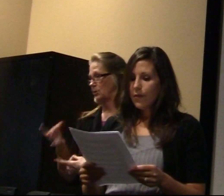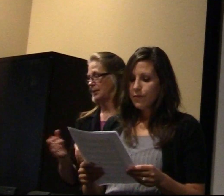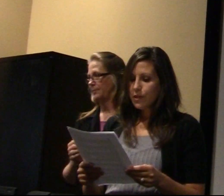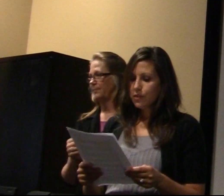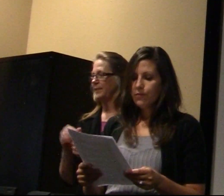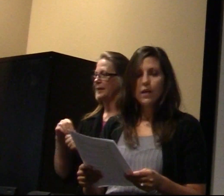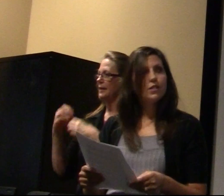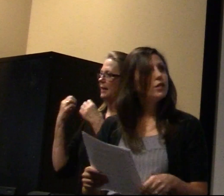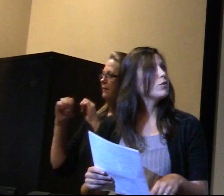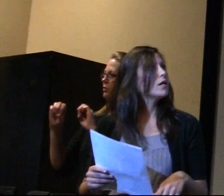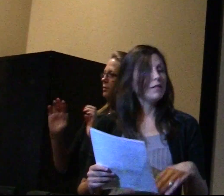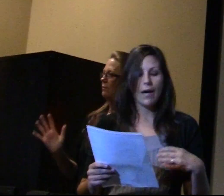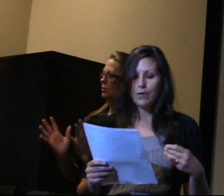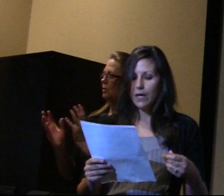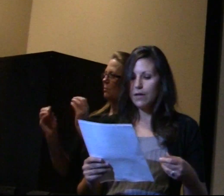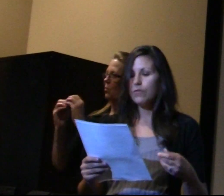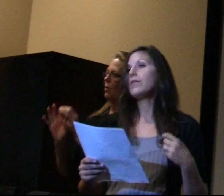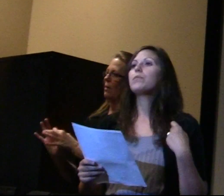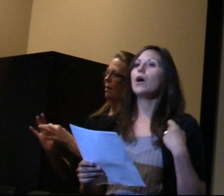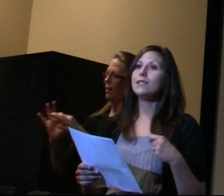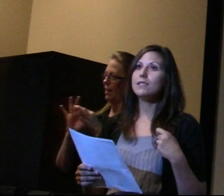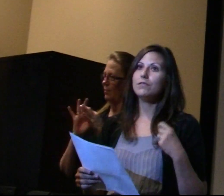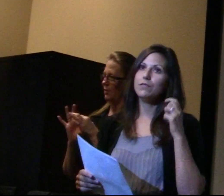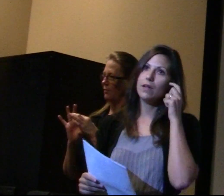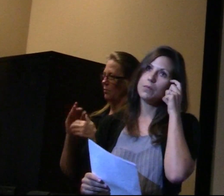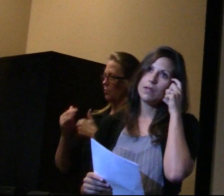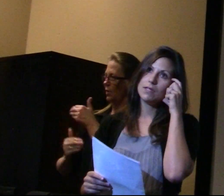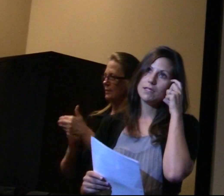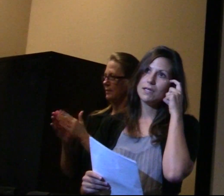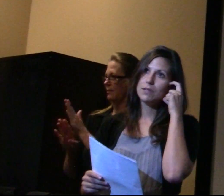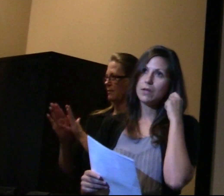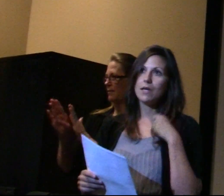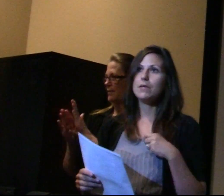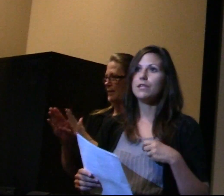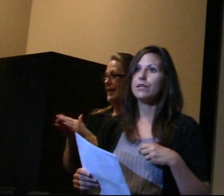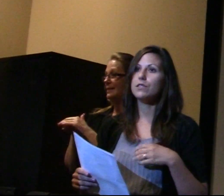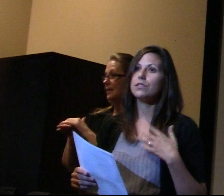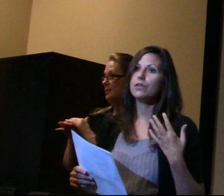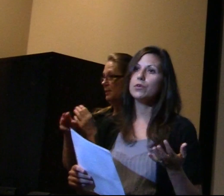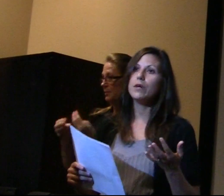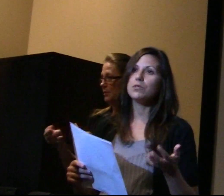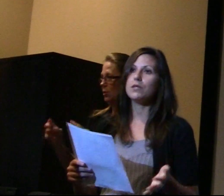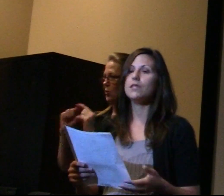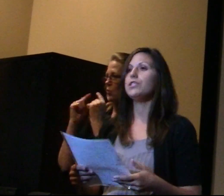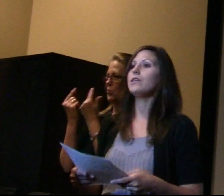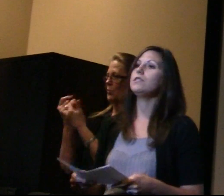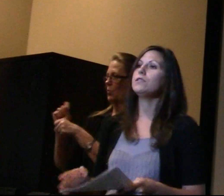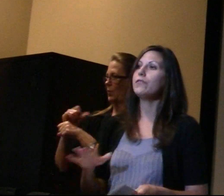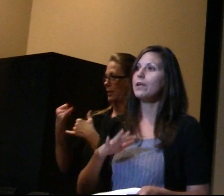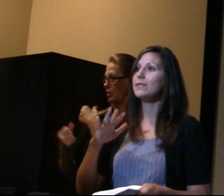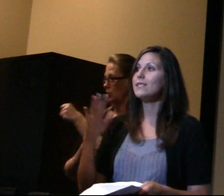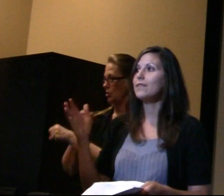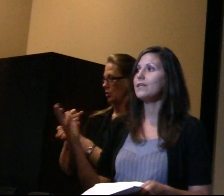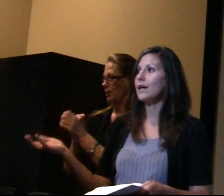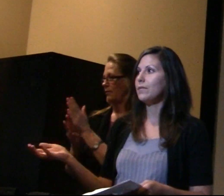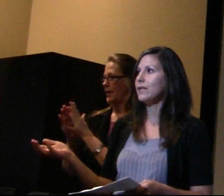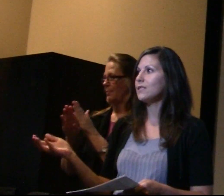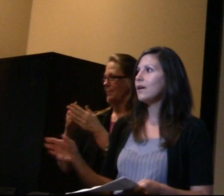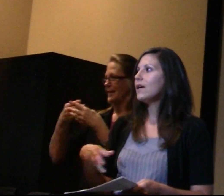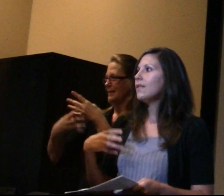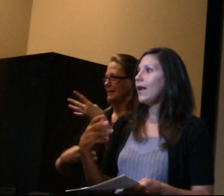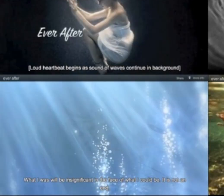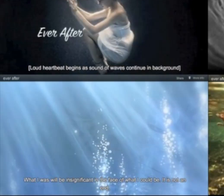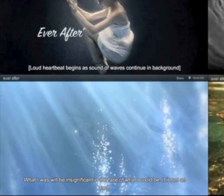In an effort to foster a more collaborative process of developing these accessibility materials, the group has worked this year to develop a set of